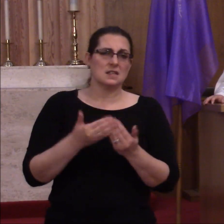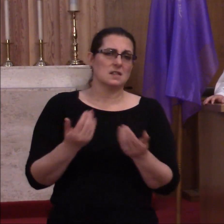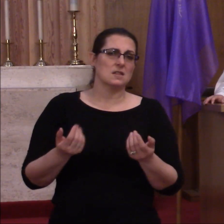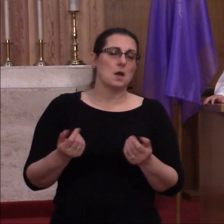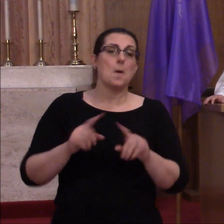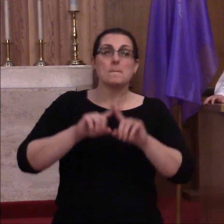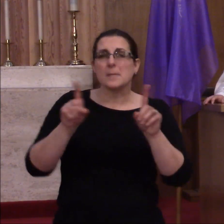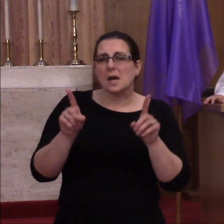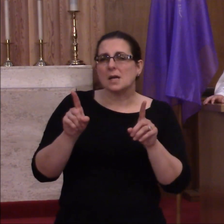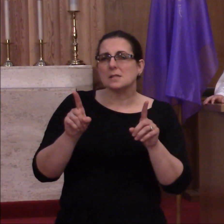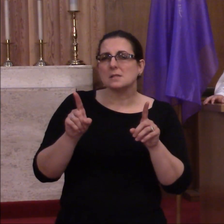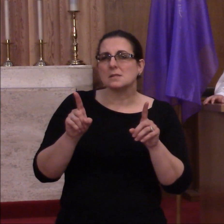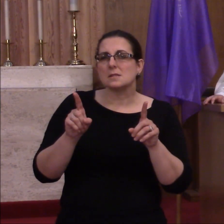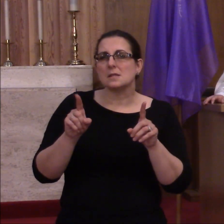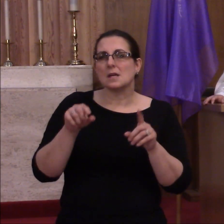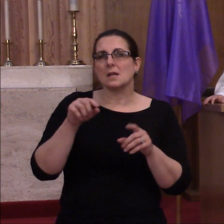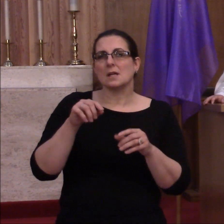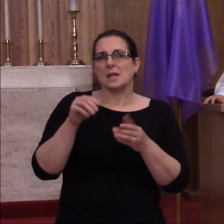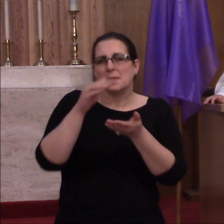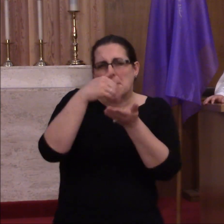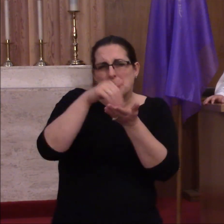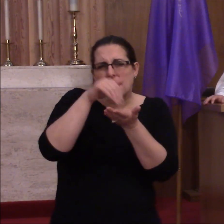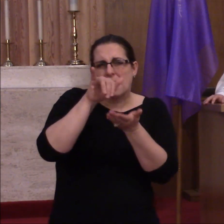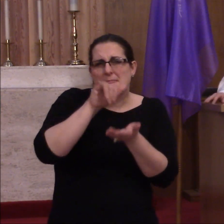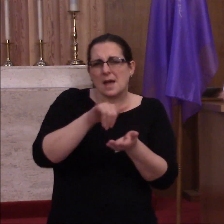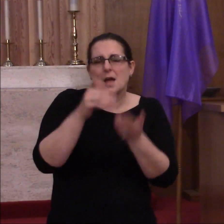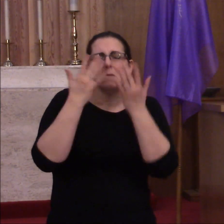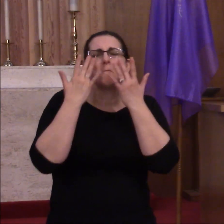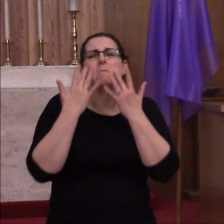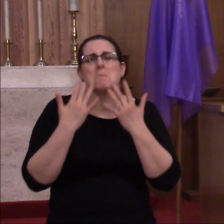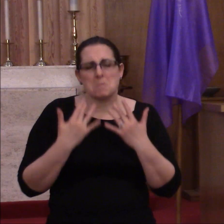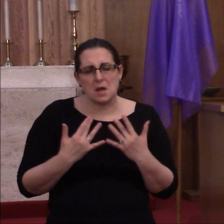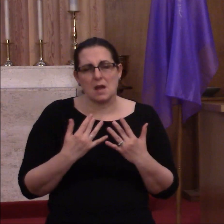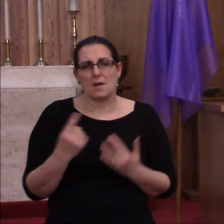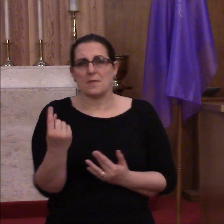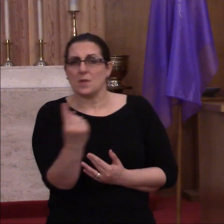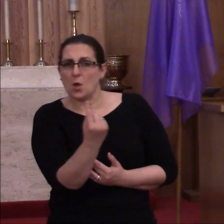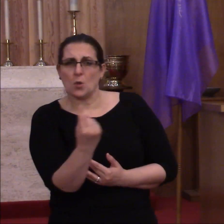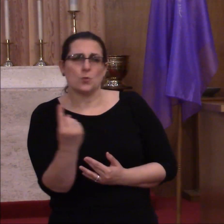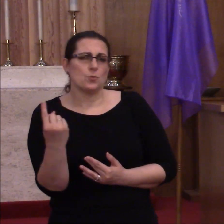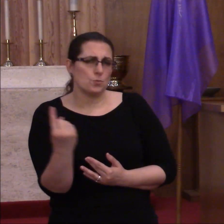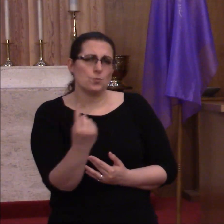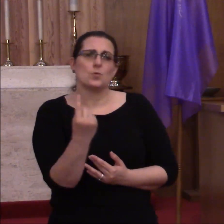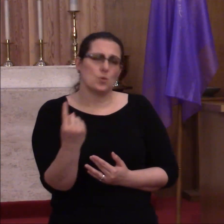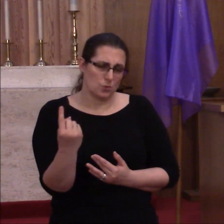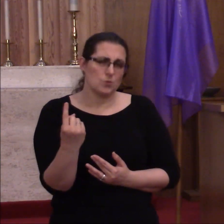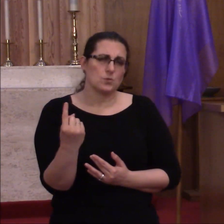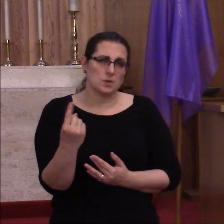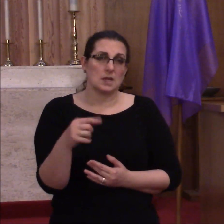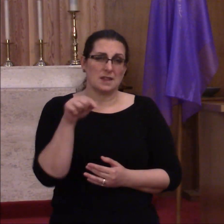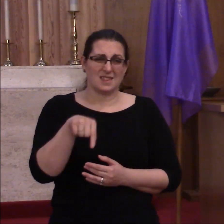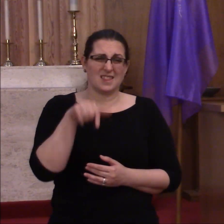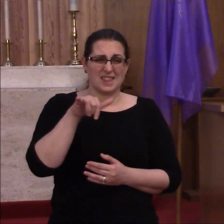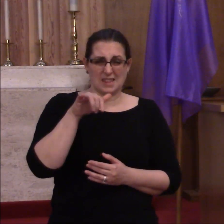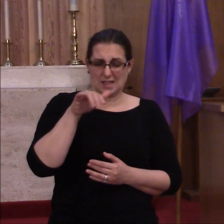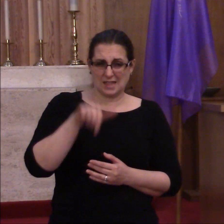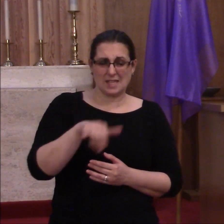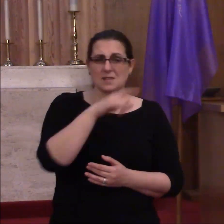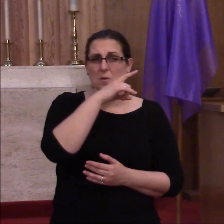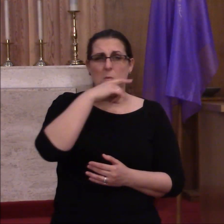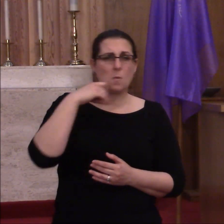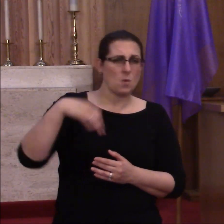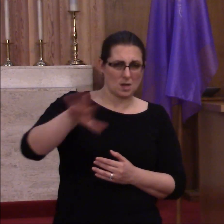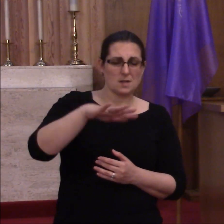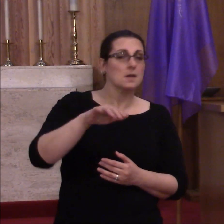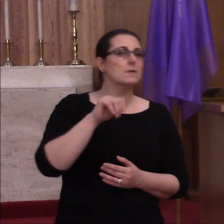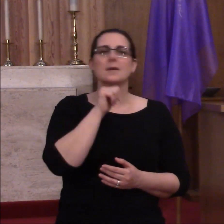Yet in the midst of this despair, in the midst of this isolation, in the midst of this wilderness, we are not alone.